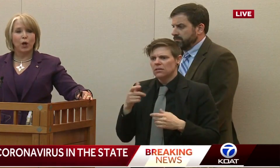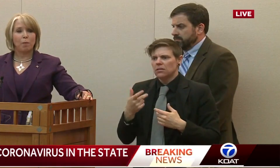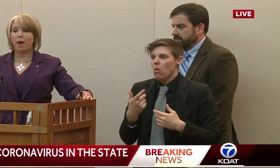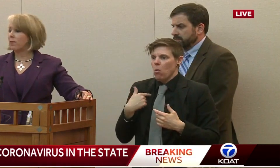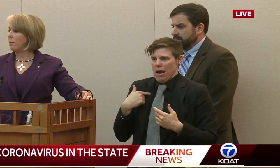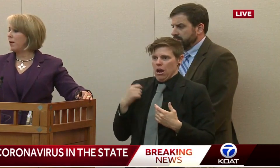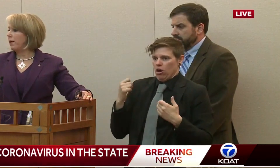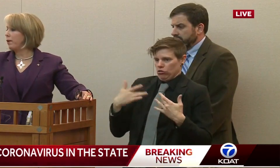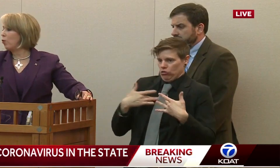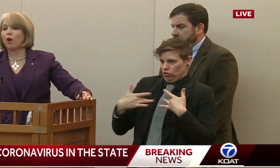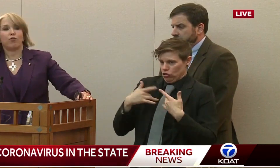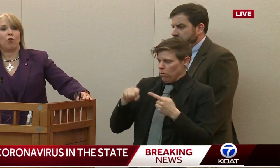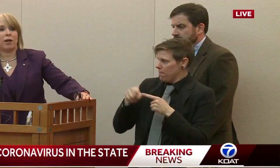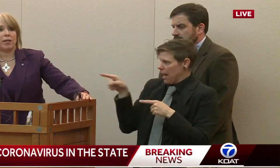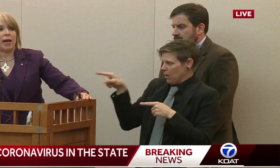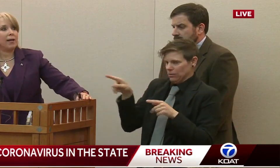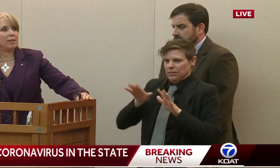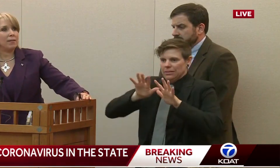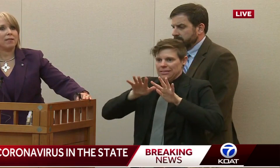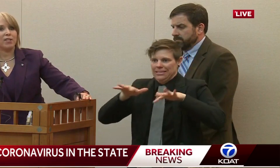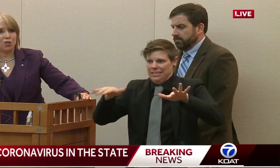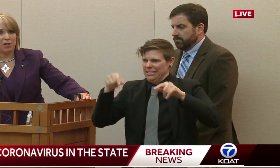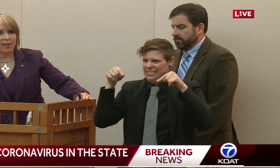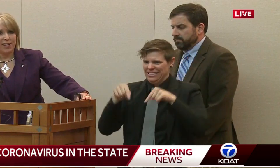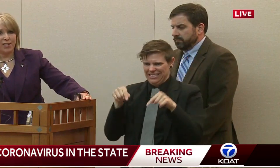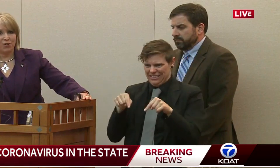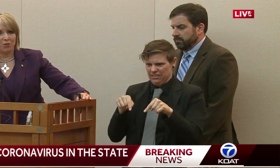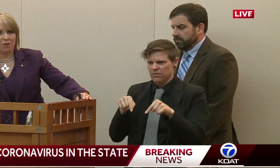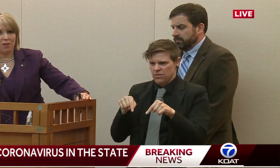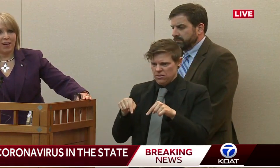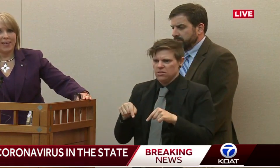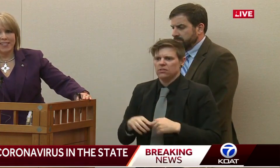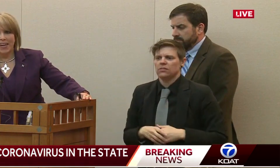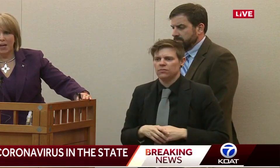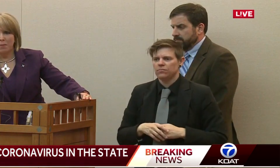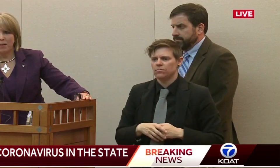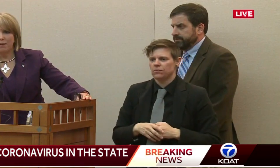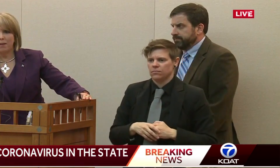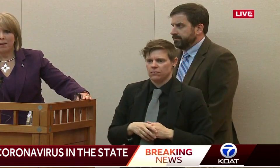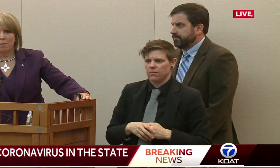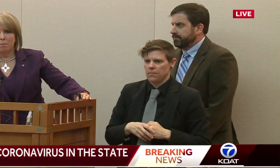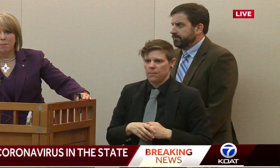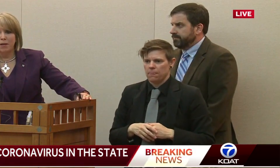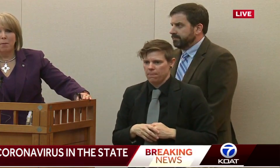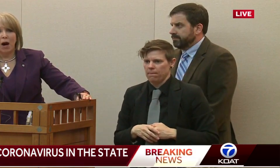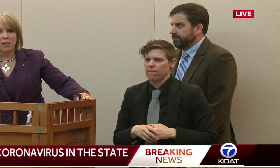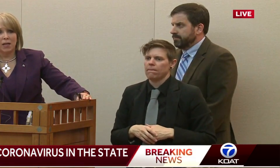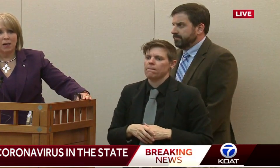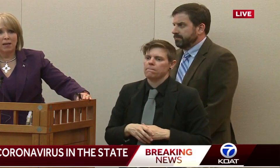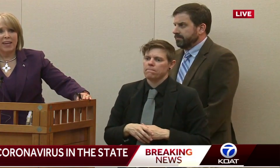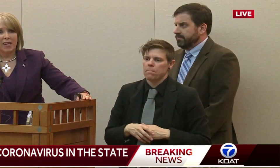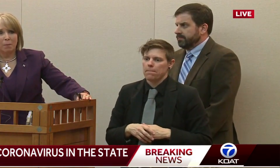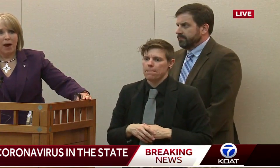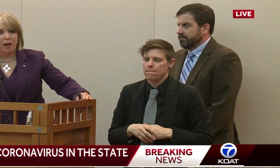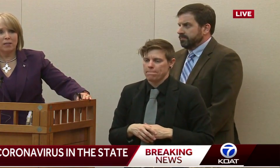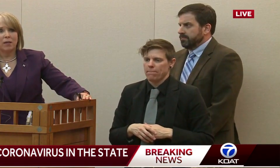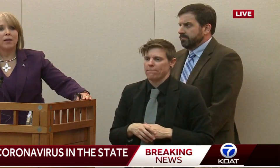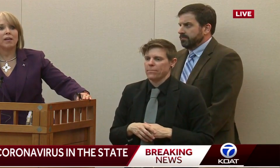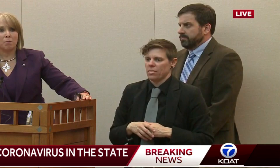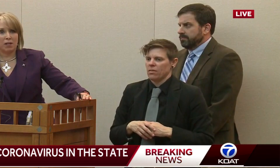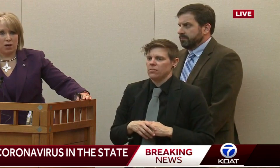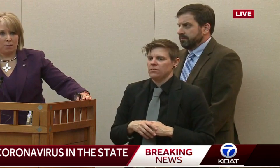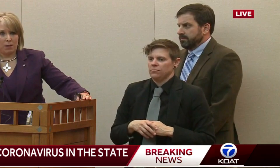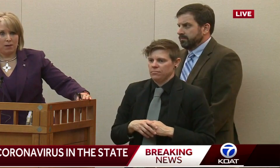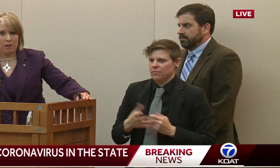what you know about them, you aren't trying to get to this issue. Containment, minimizing impact